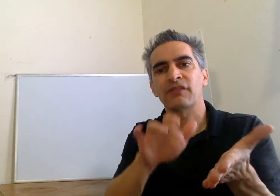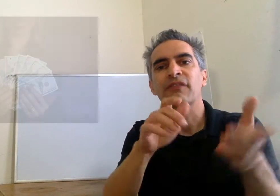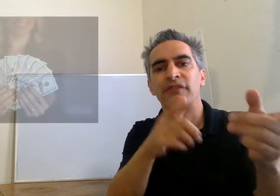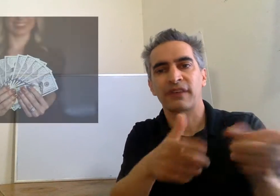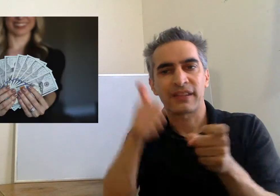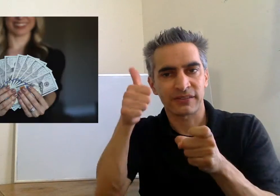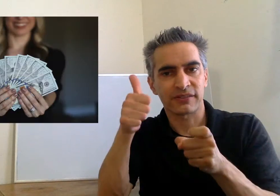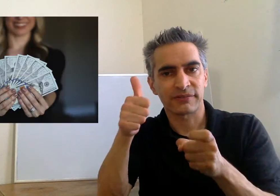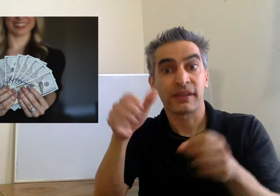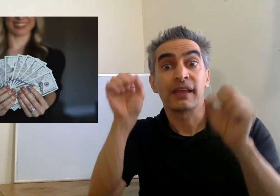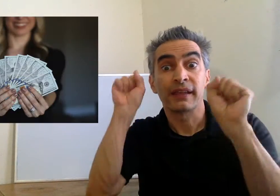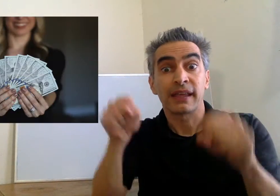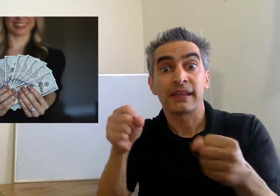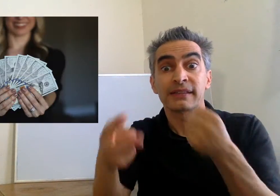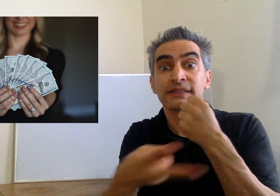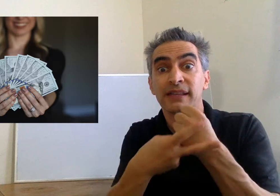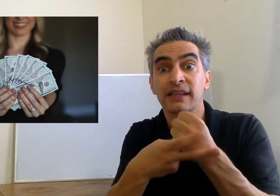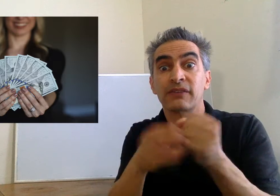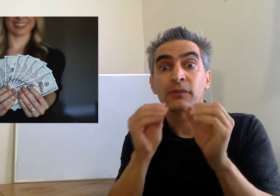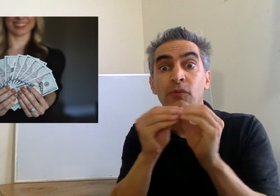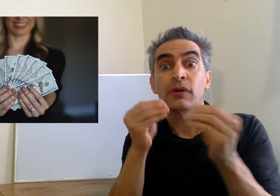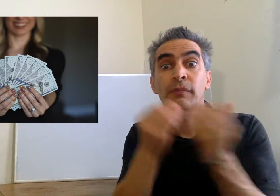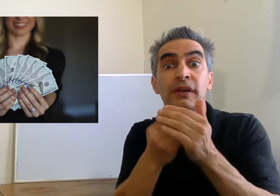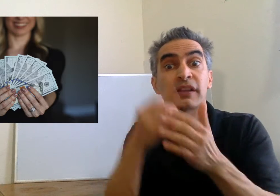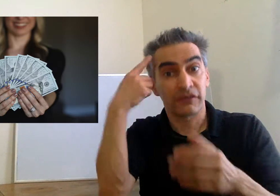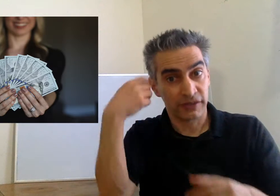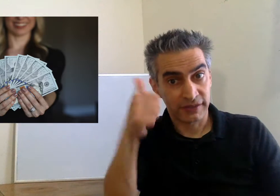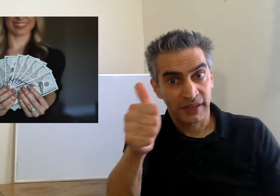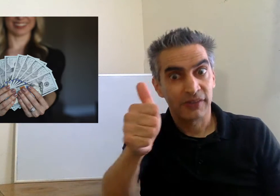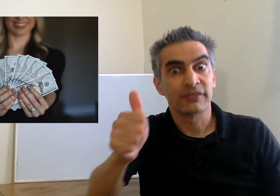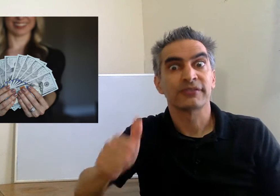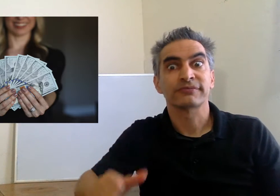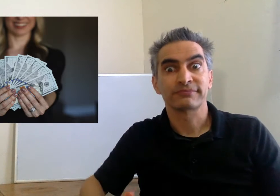faster. You can save more of your money for yourself.